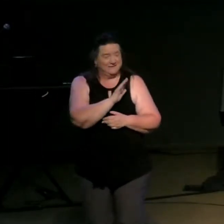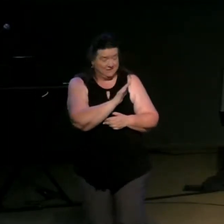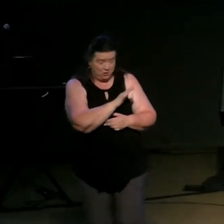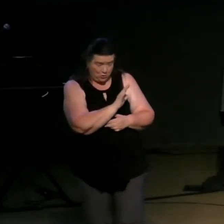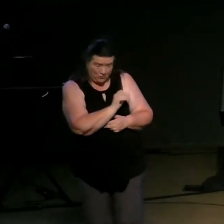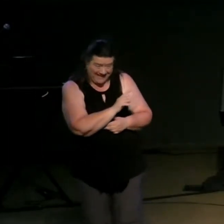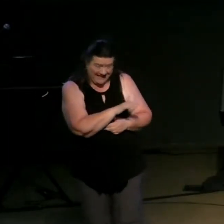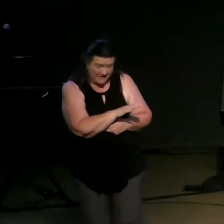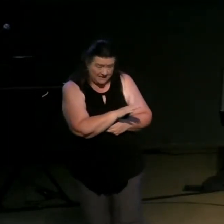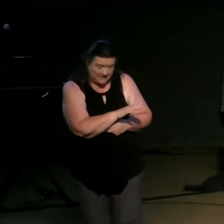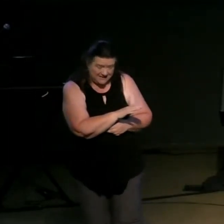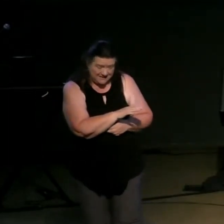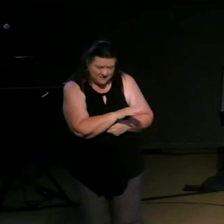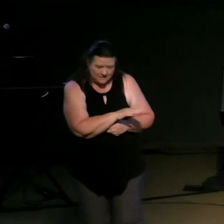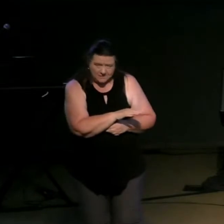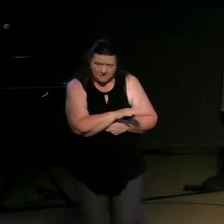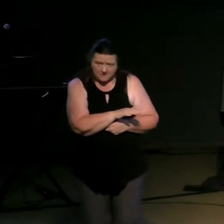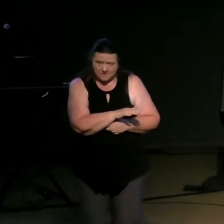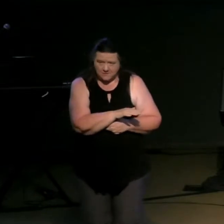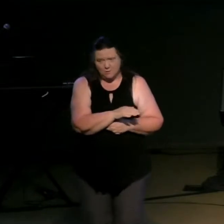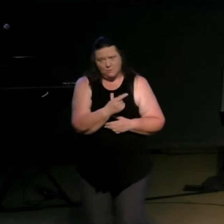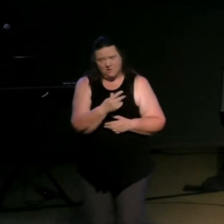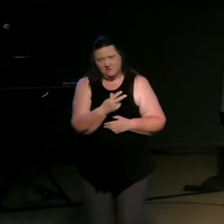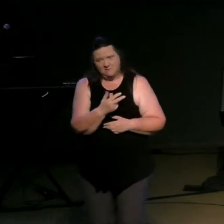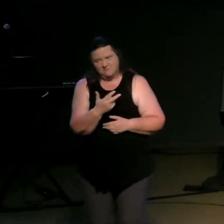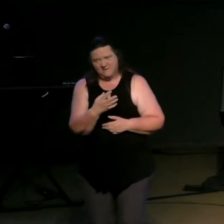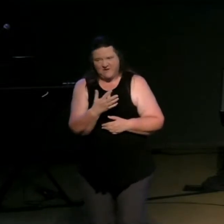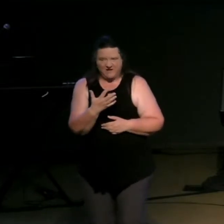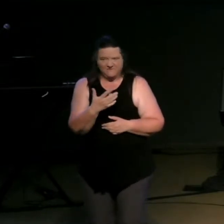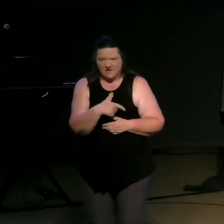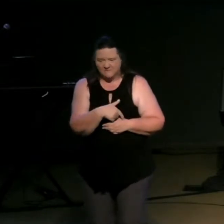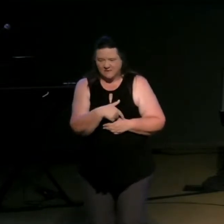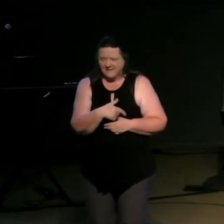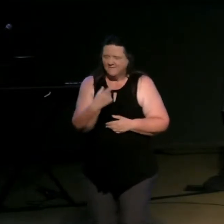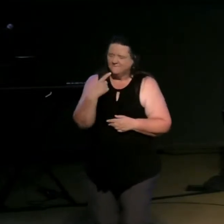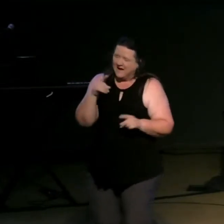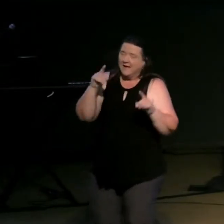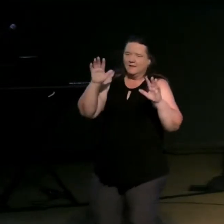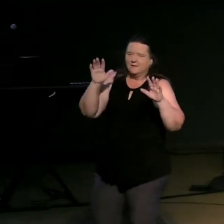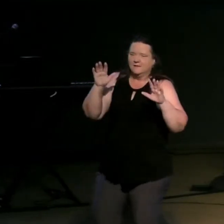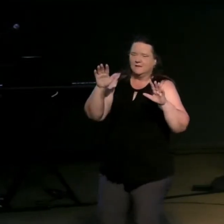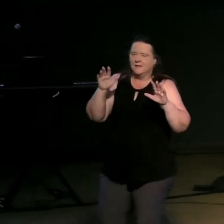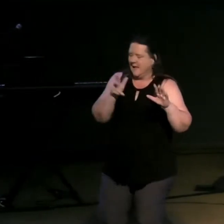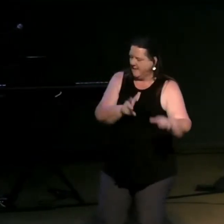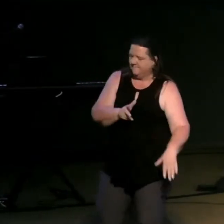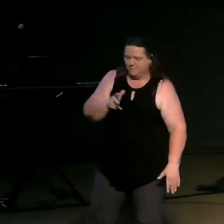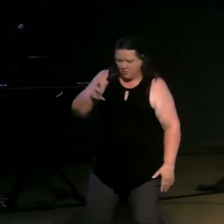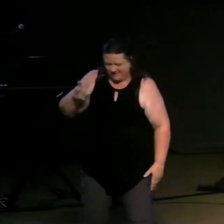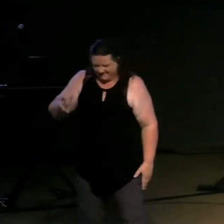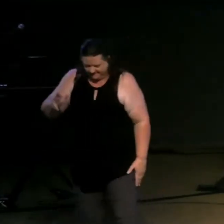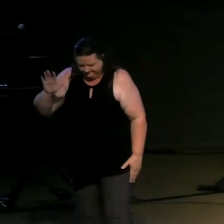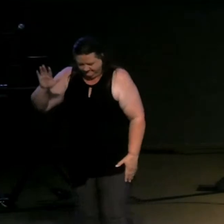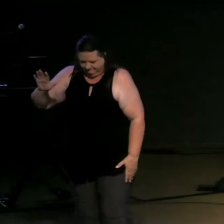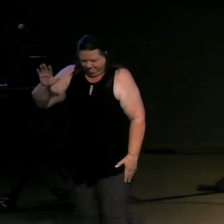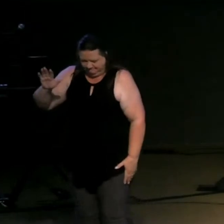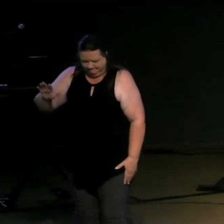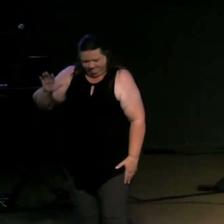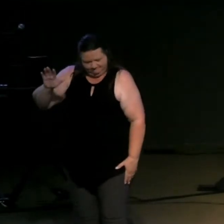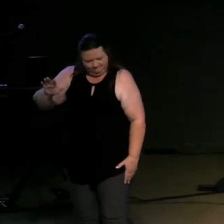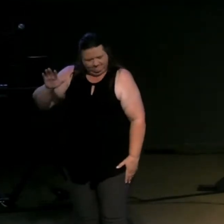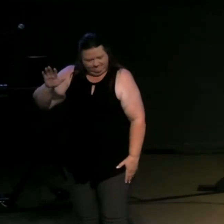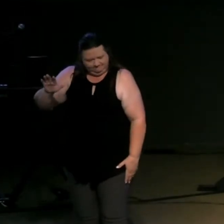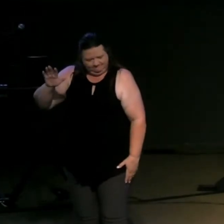more than more than one time where i finally pulled over after quite some time and